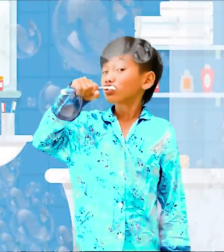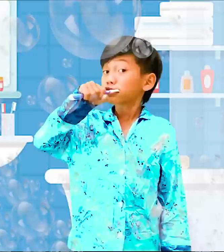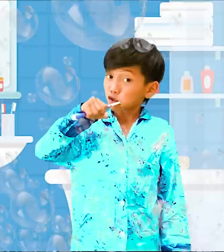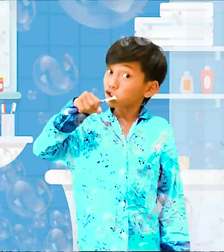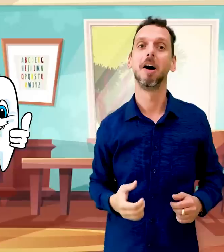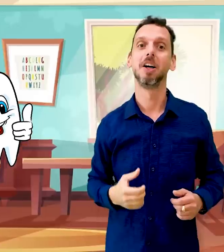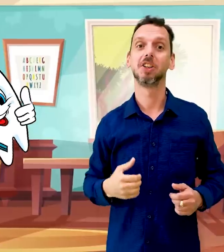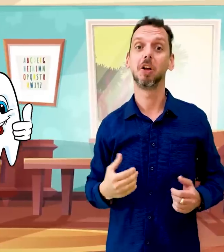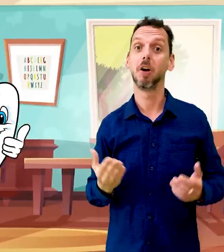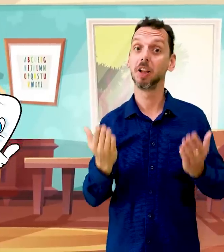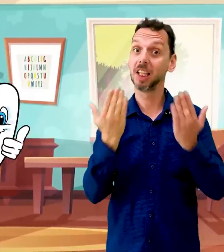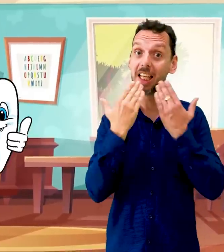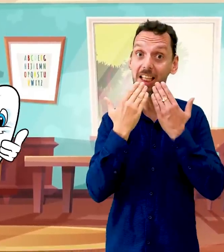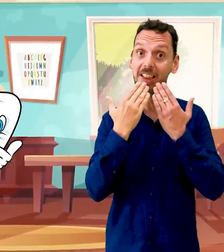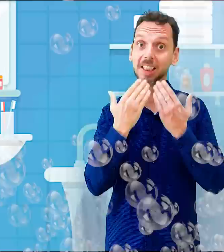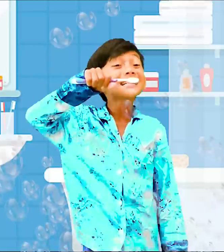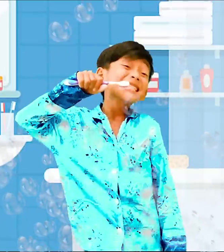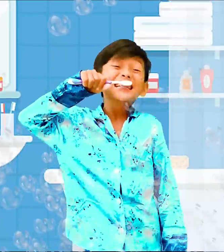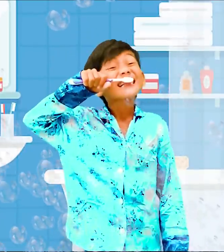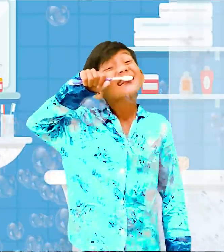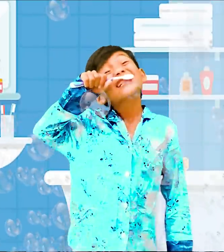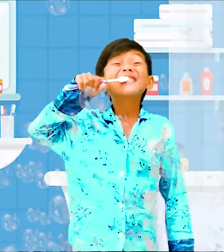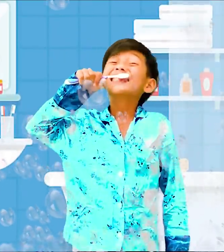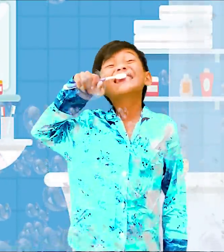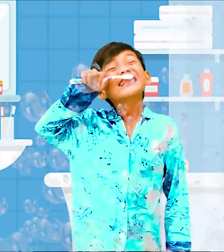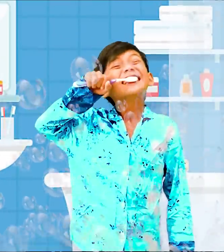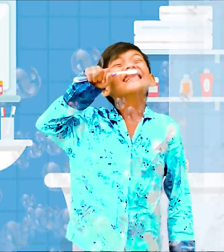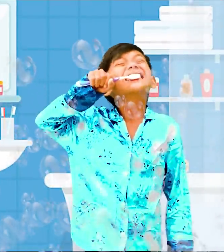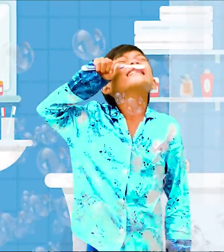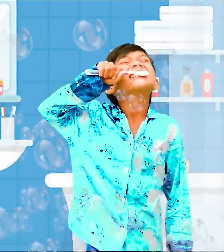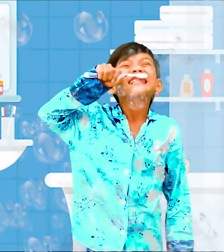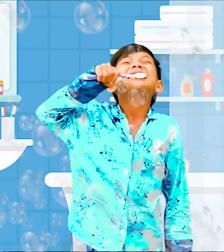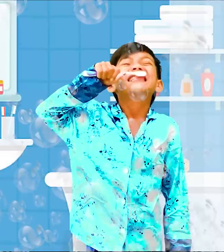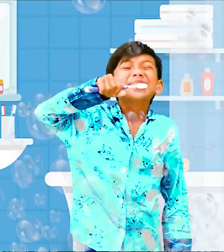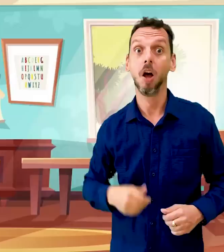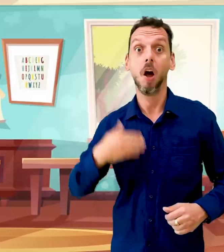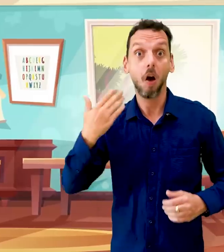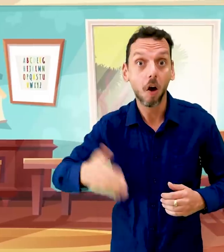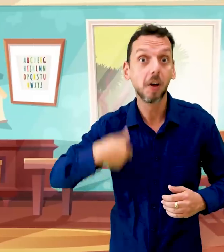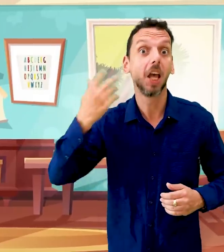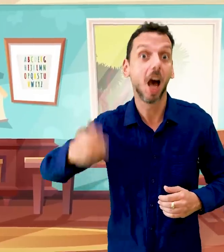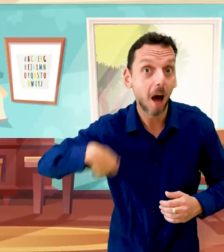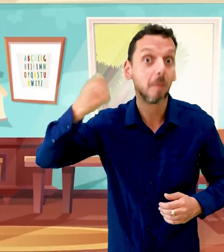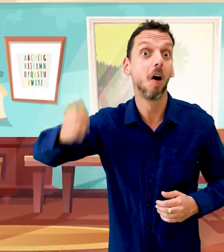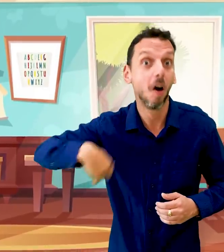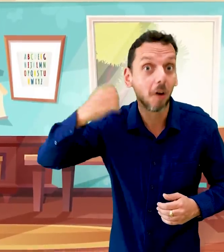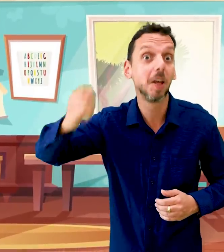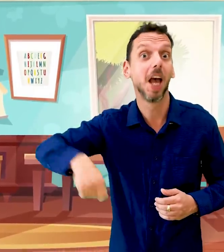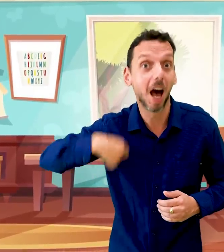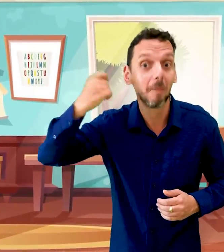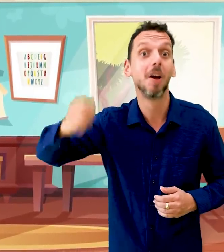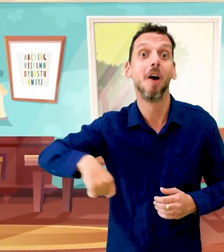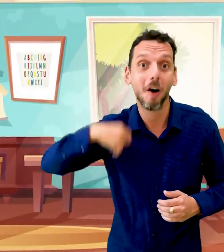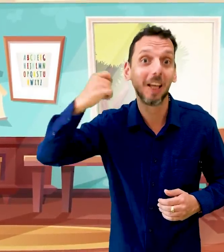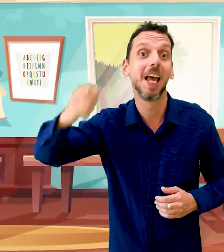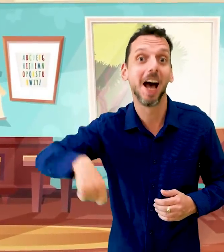Go brush your teeth, it's time for school Hurry up, hurry up, hurry